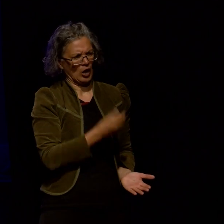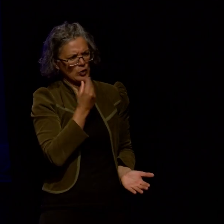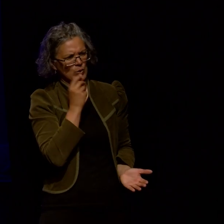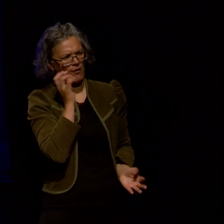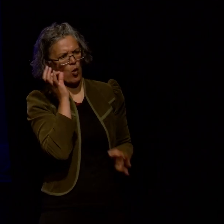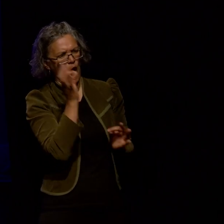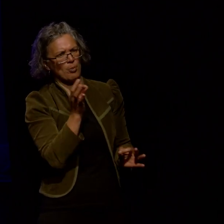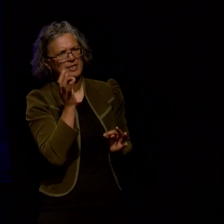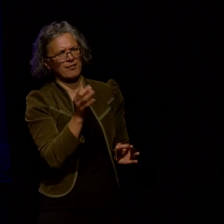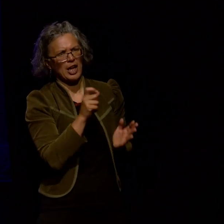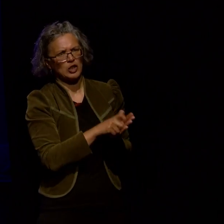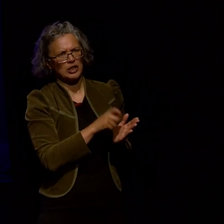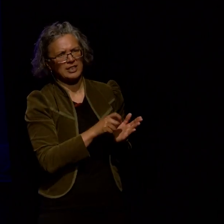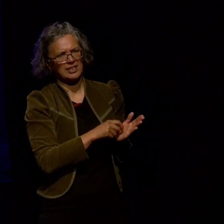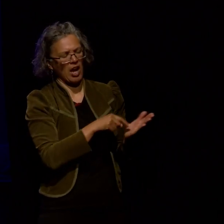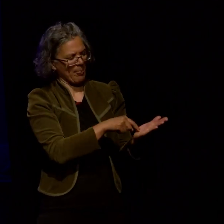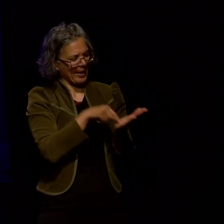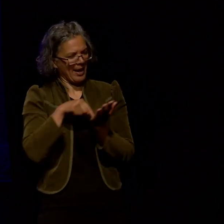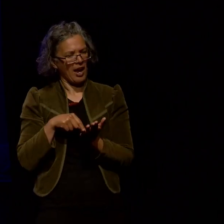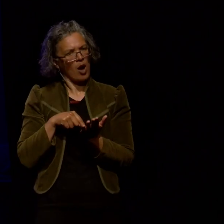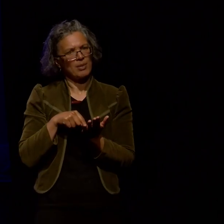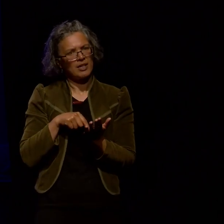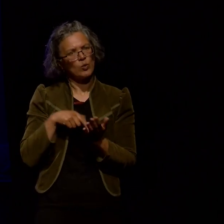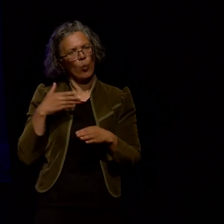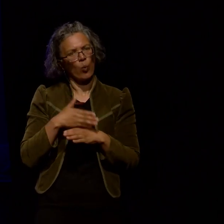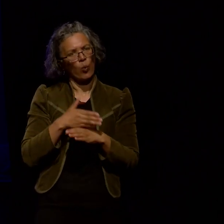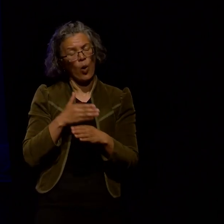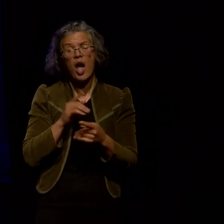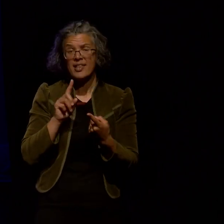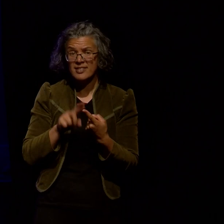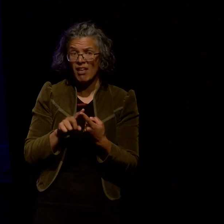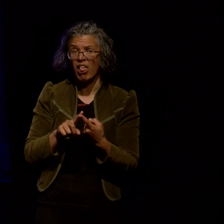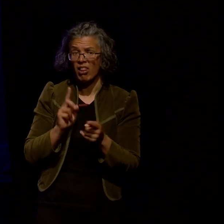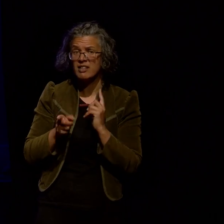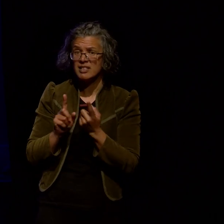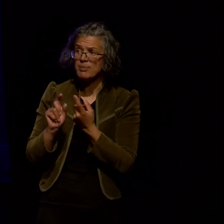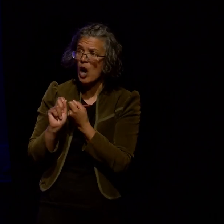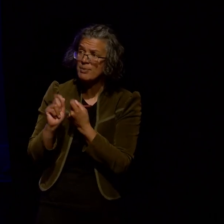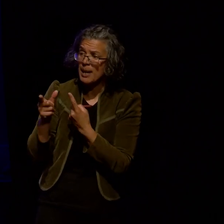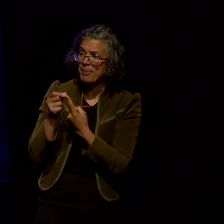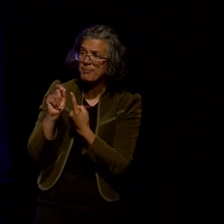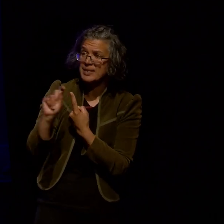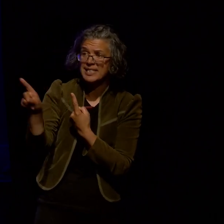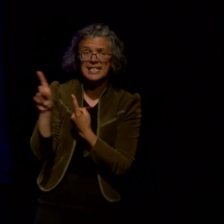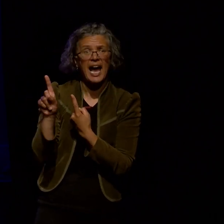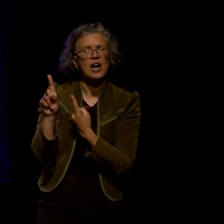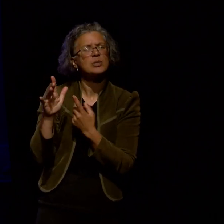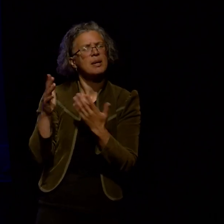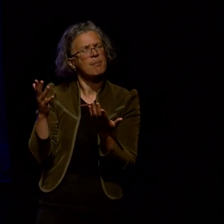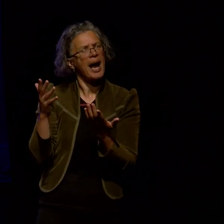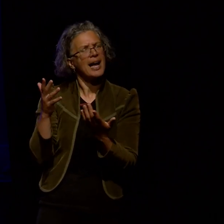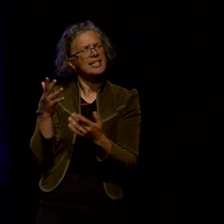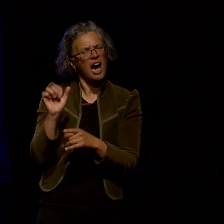observational notes I still do send maps out to people but I send them to domain experts